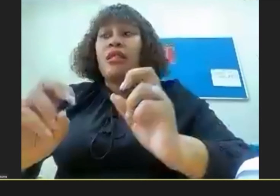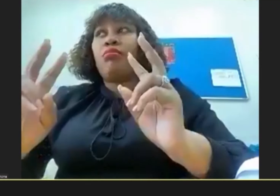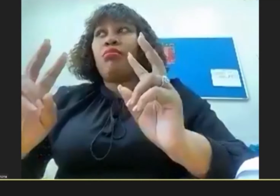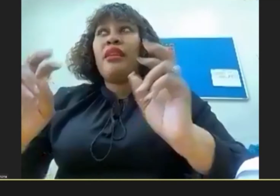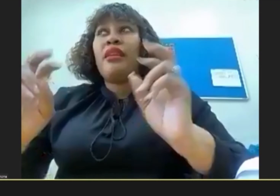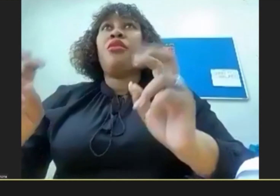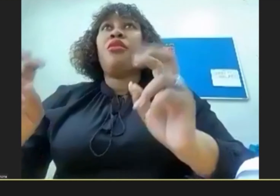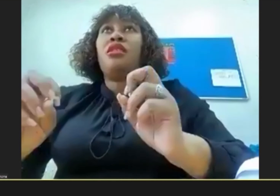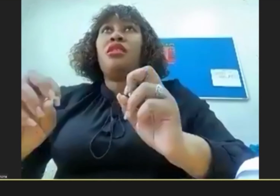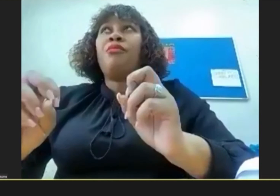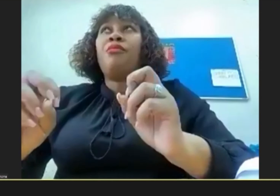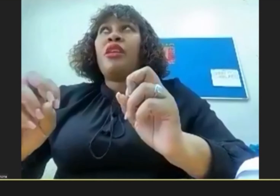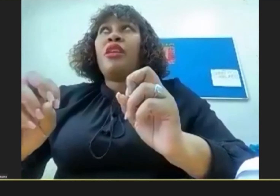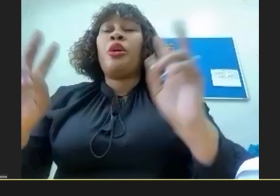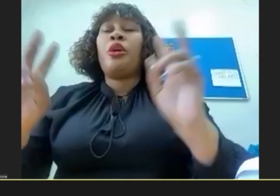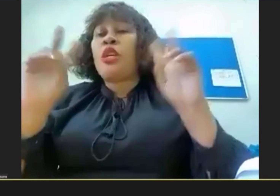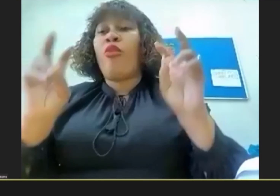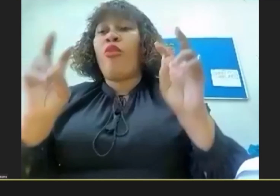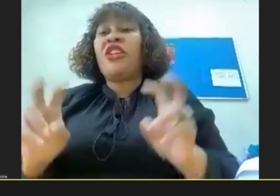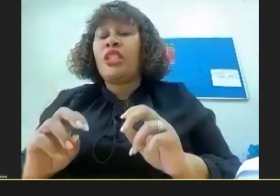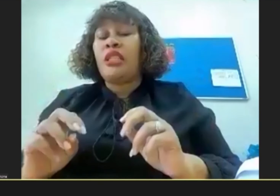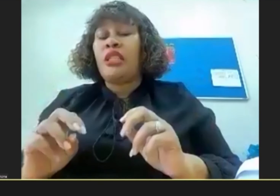sign language interpreter profession You know